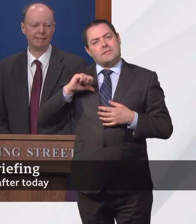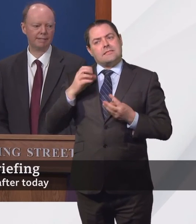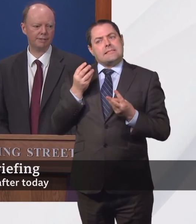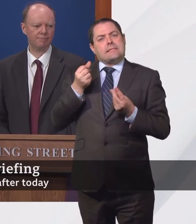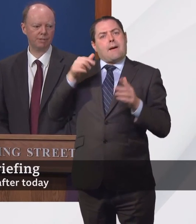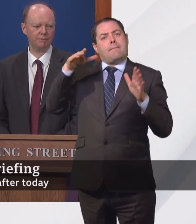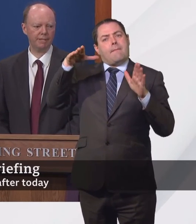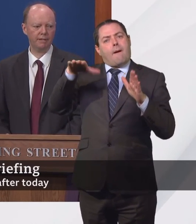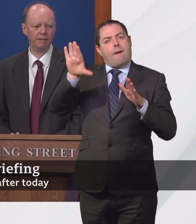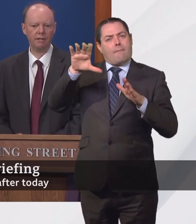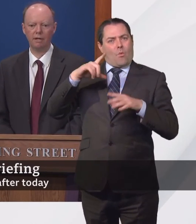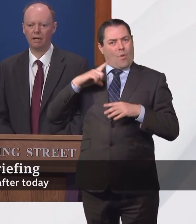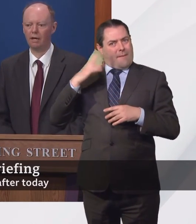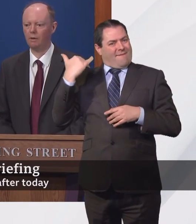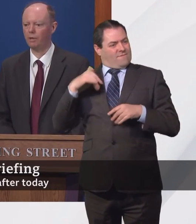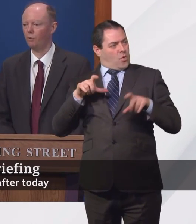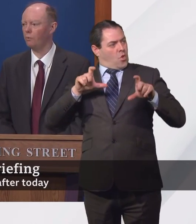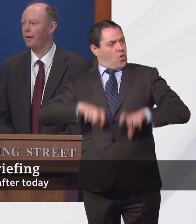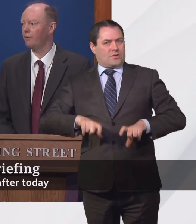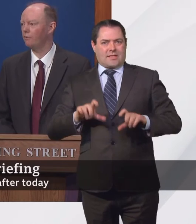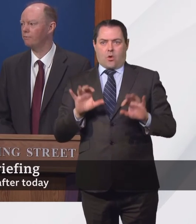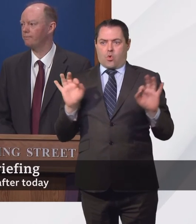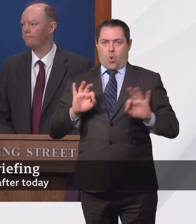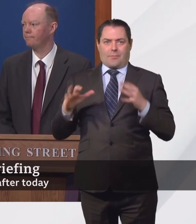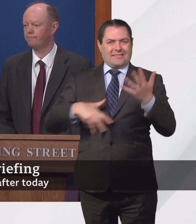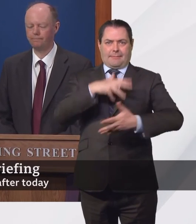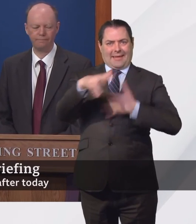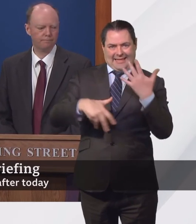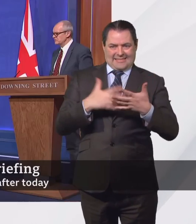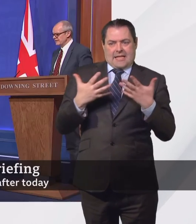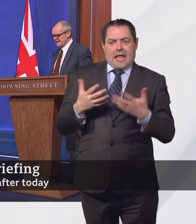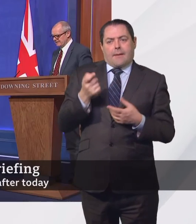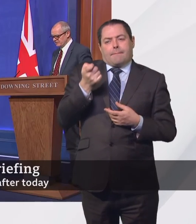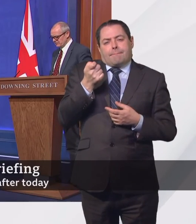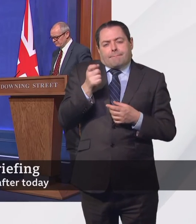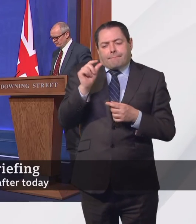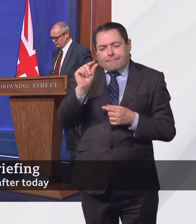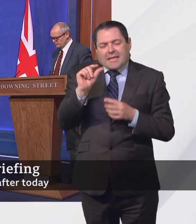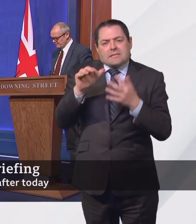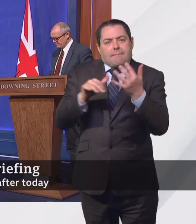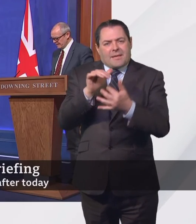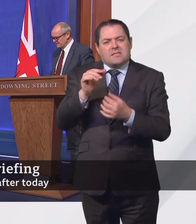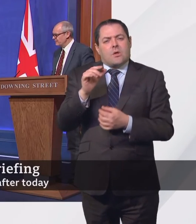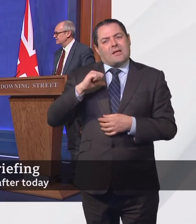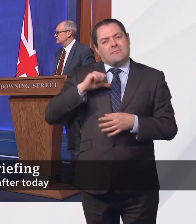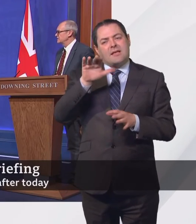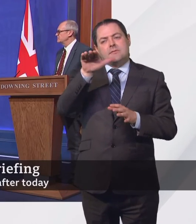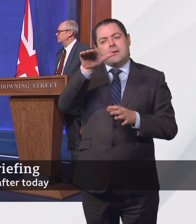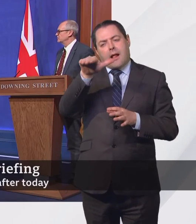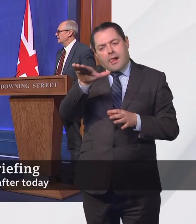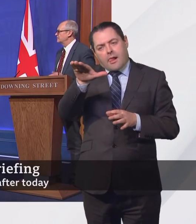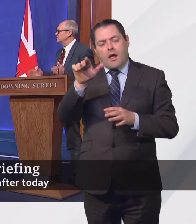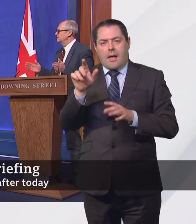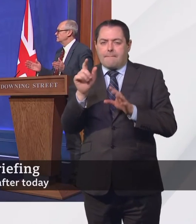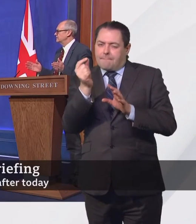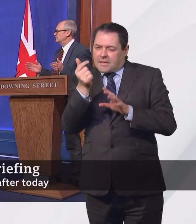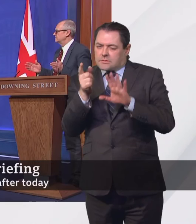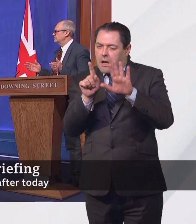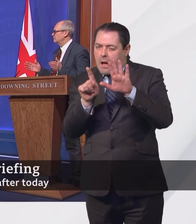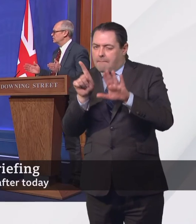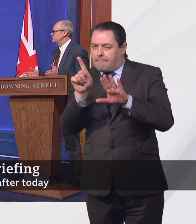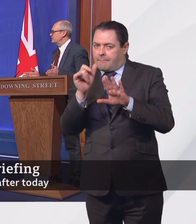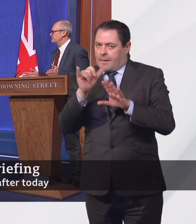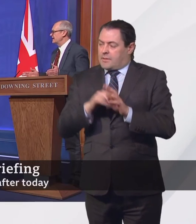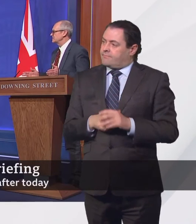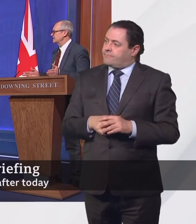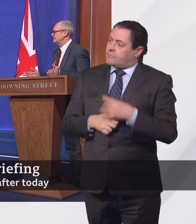impact and that is something we are all aware of. Anything just to add is it's important to remember as vaccination rolls out that